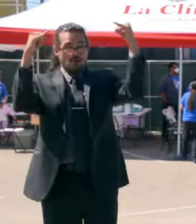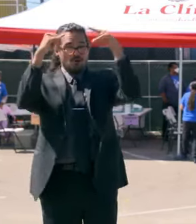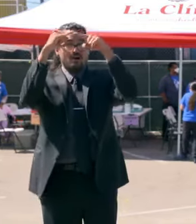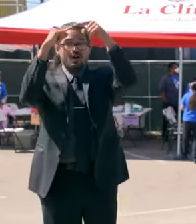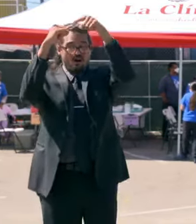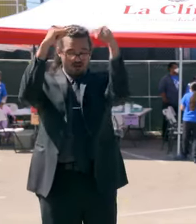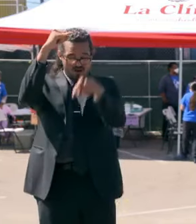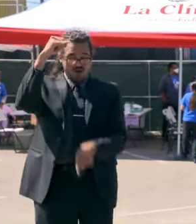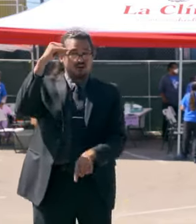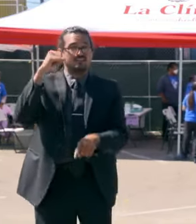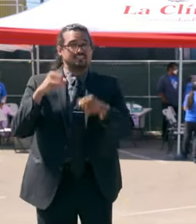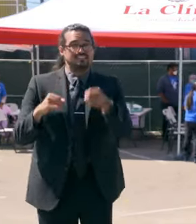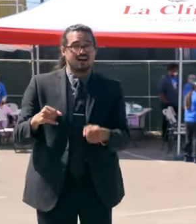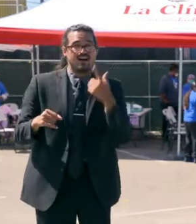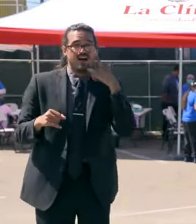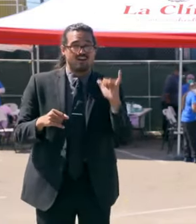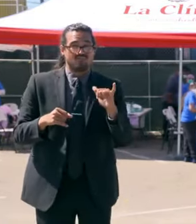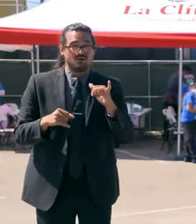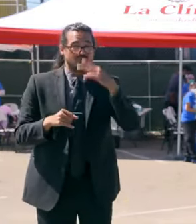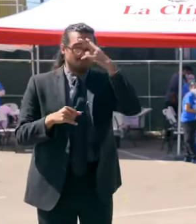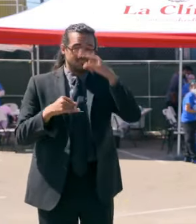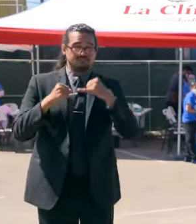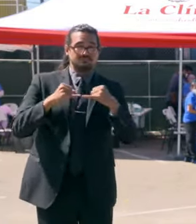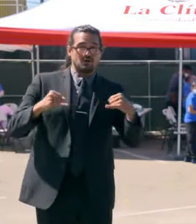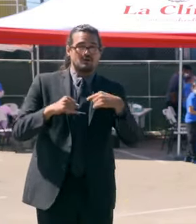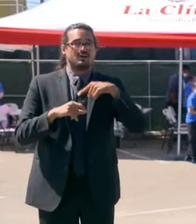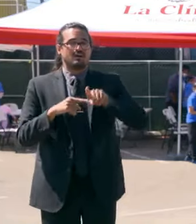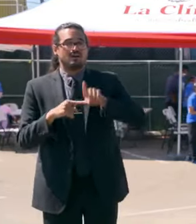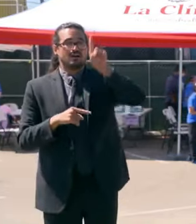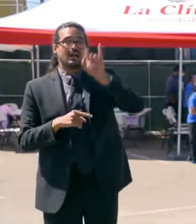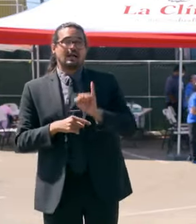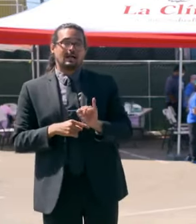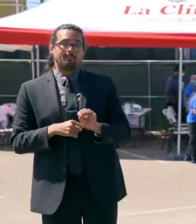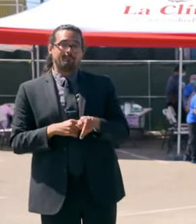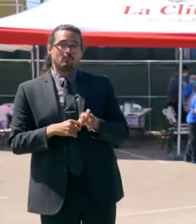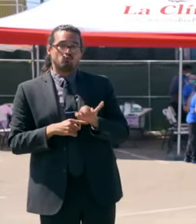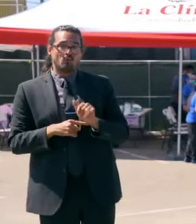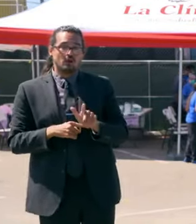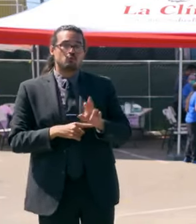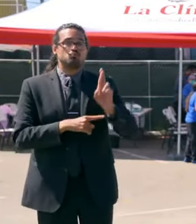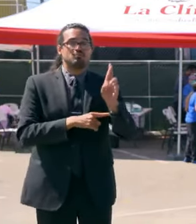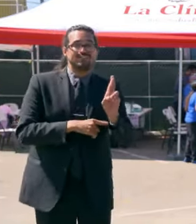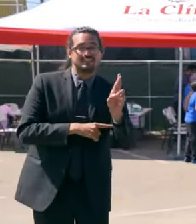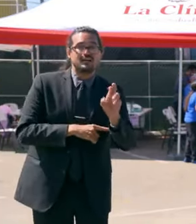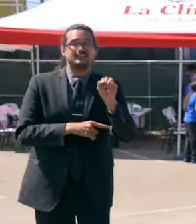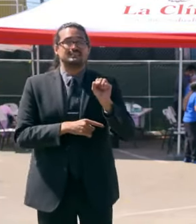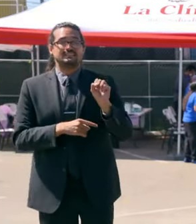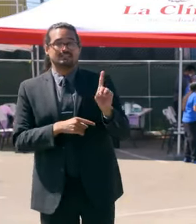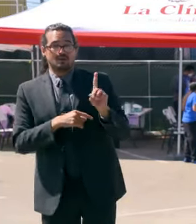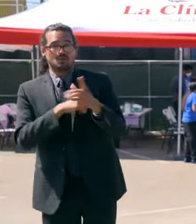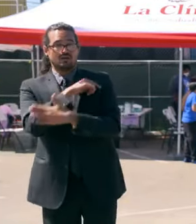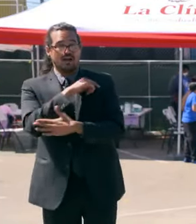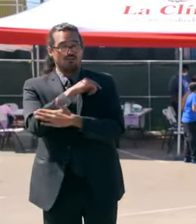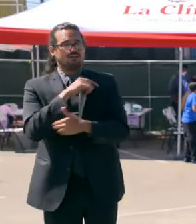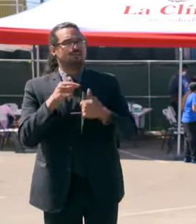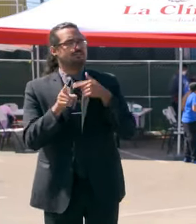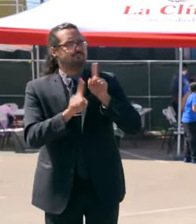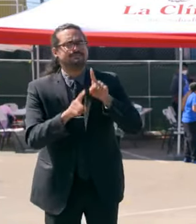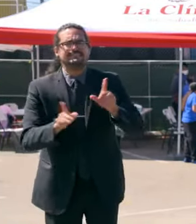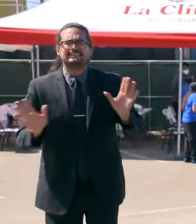I mean, down at the border, Imperial, Riverside, San Diego County. So we continue to be active. I continue to be